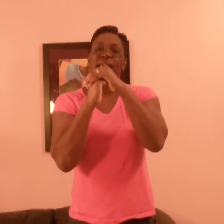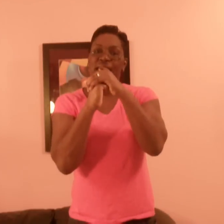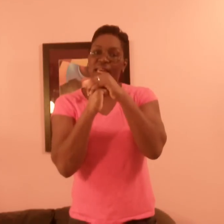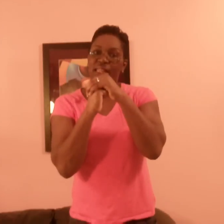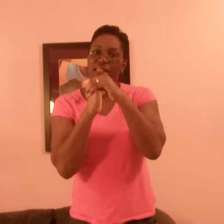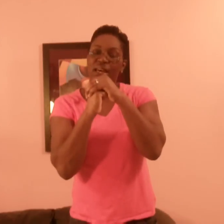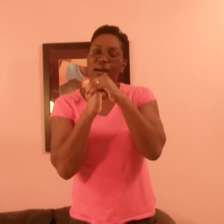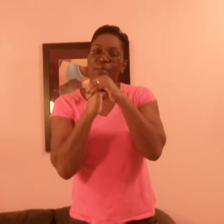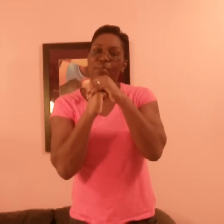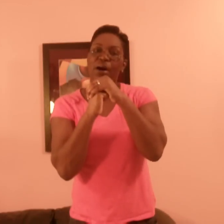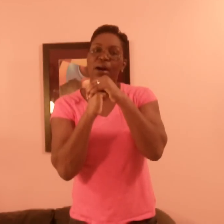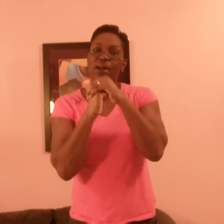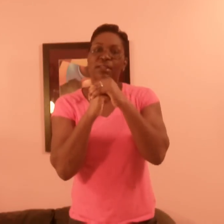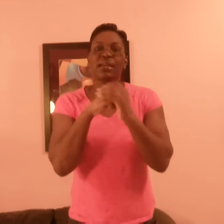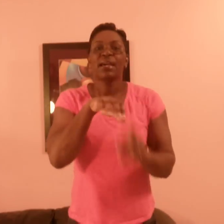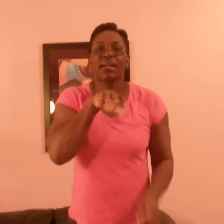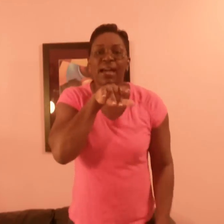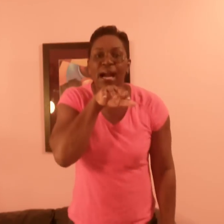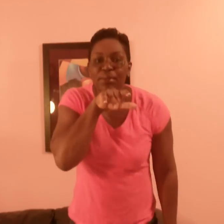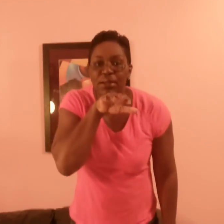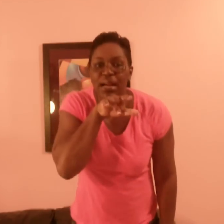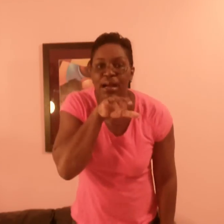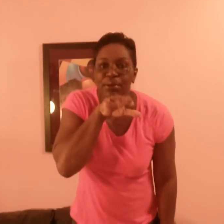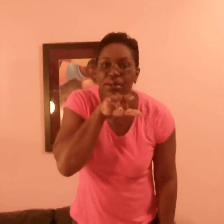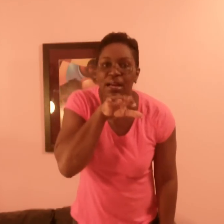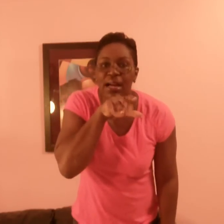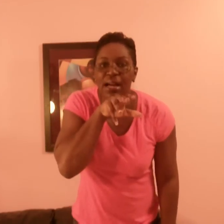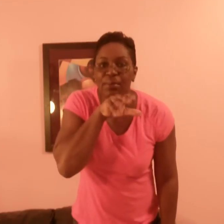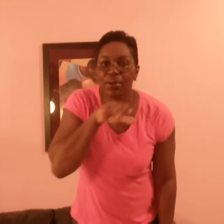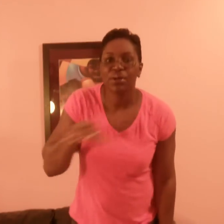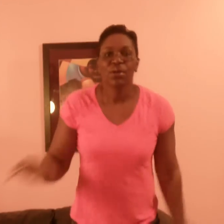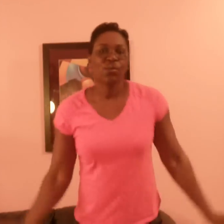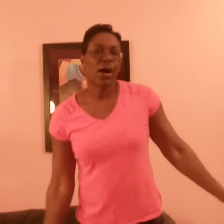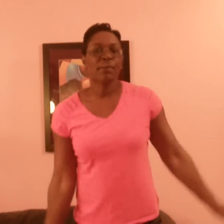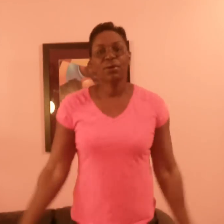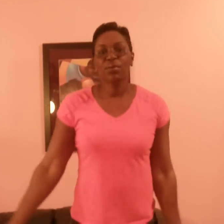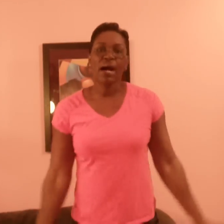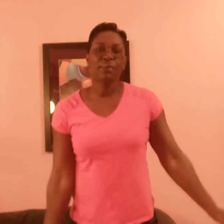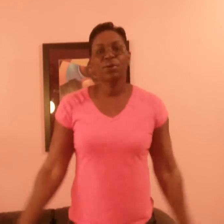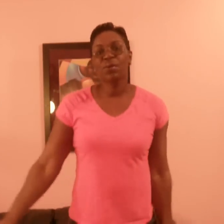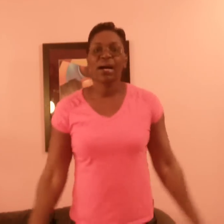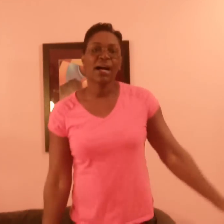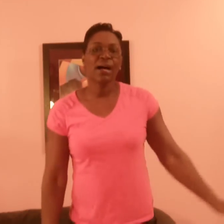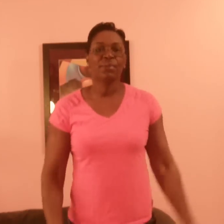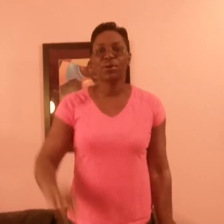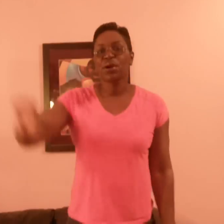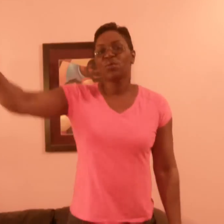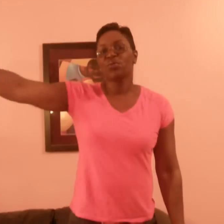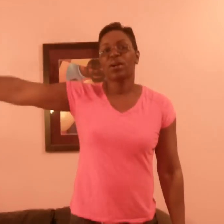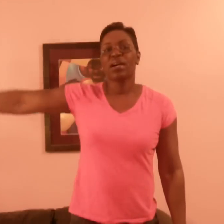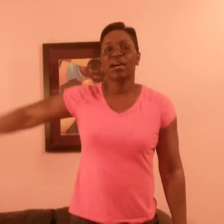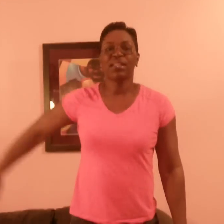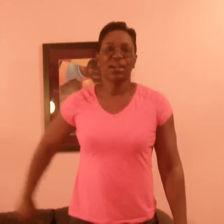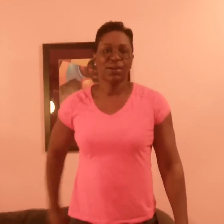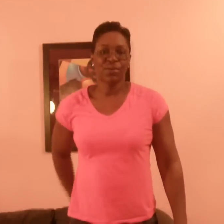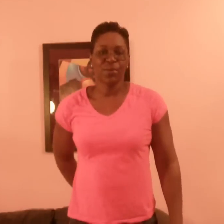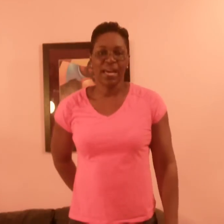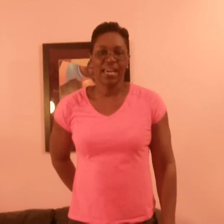in the barn Gobble, gobble, gobble Wobble, wobble, wobble Run away,